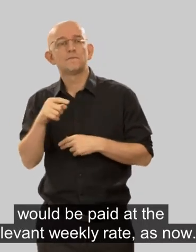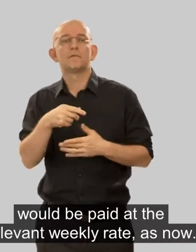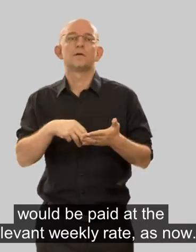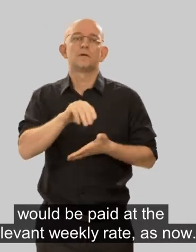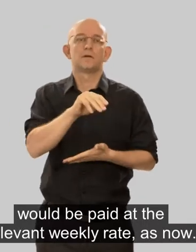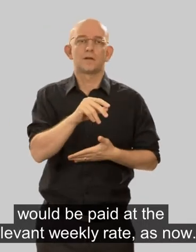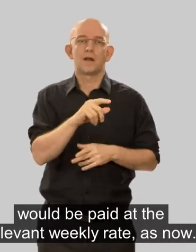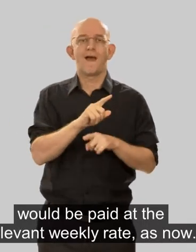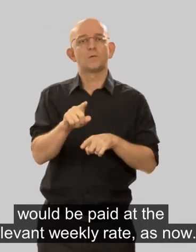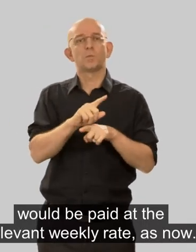rate as now